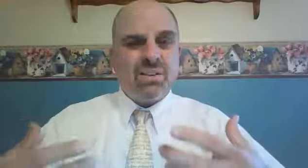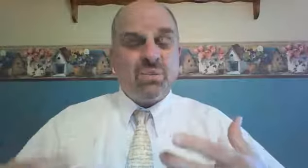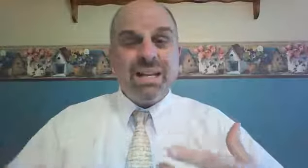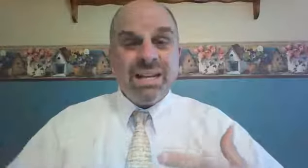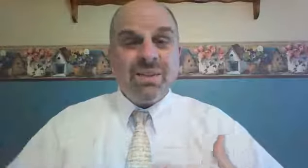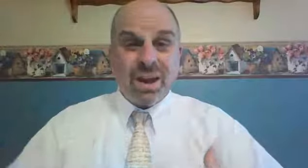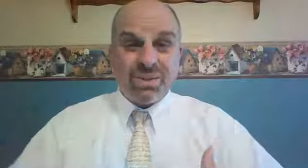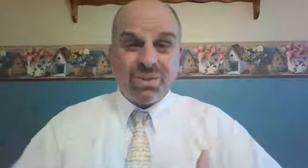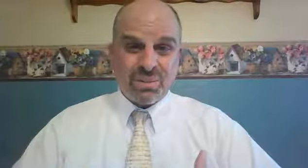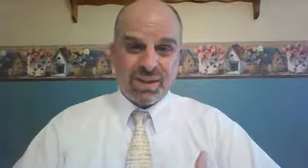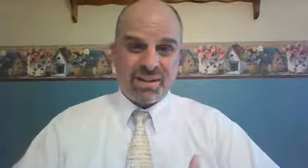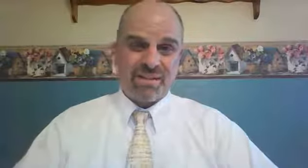we need rescuing.